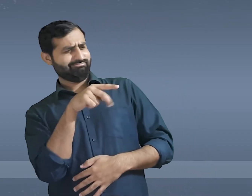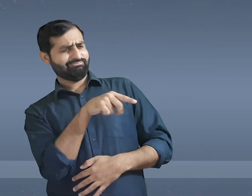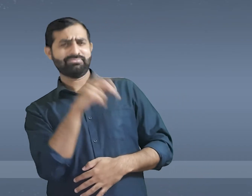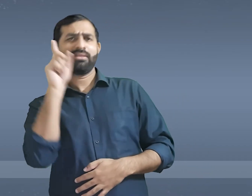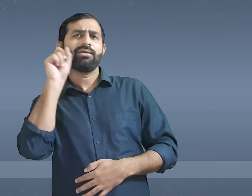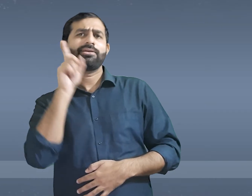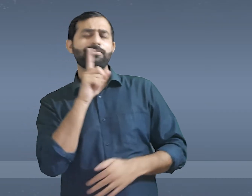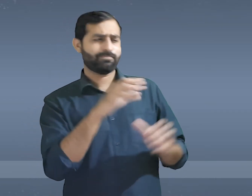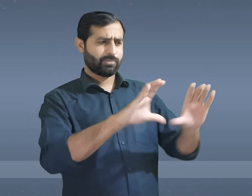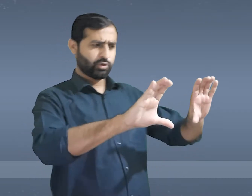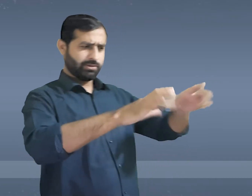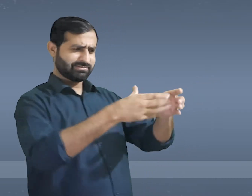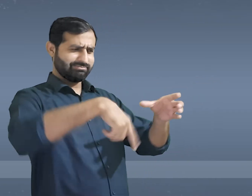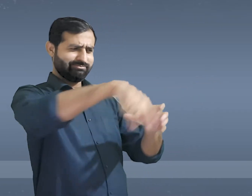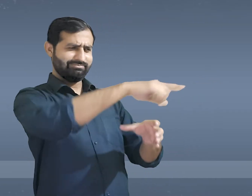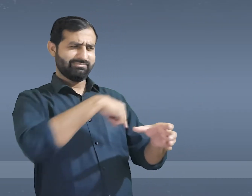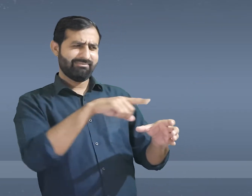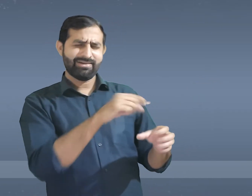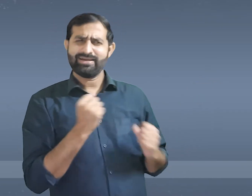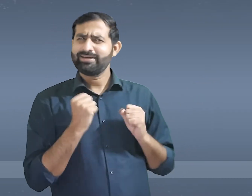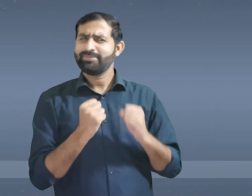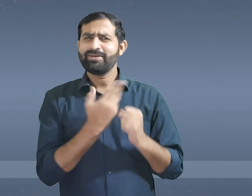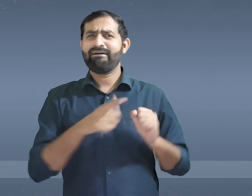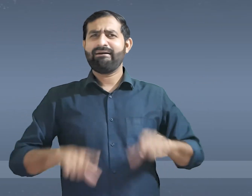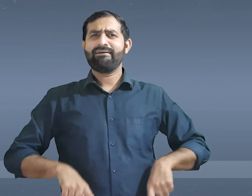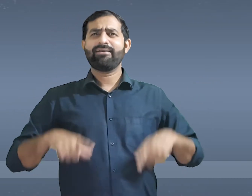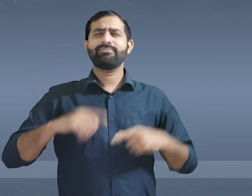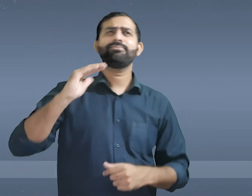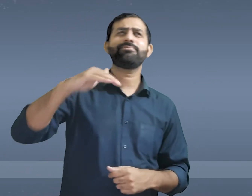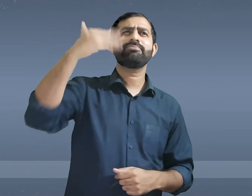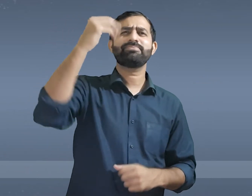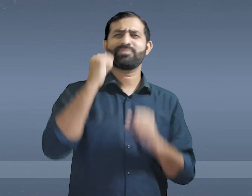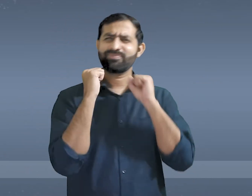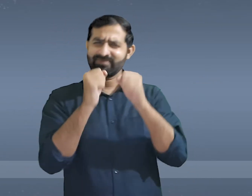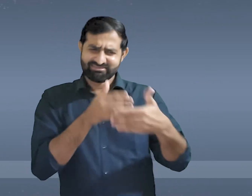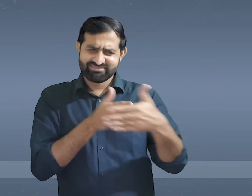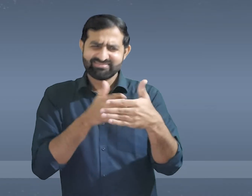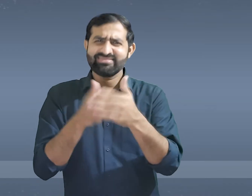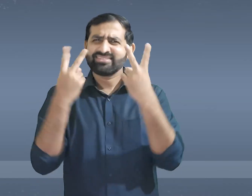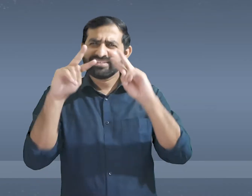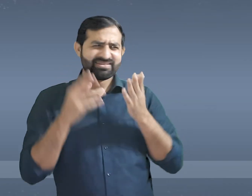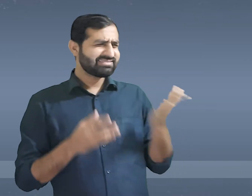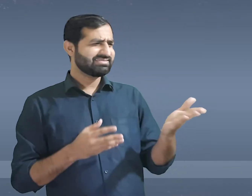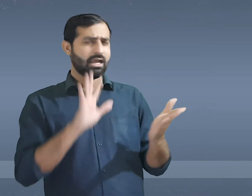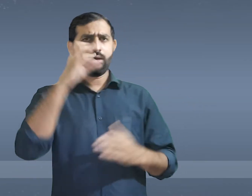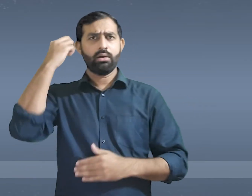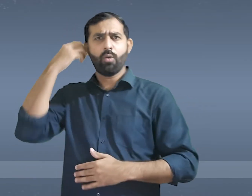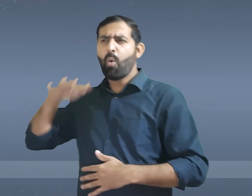educators who believed that the sign language will not be useful for the development of the deaf people. They will face so many